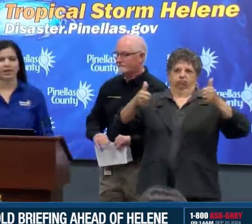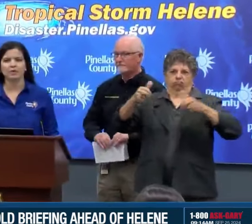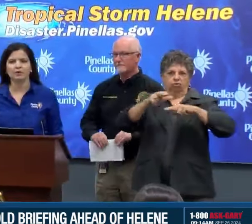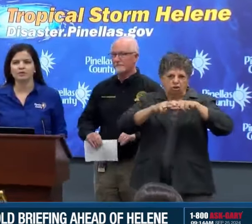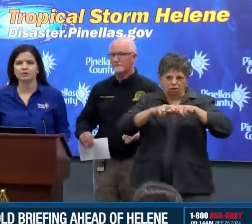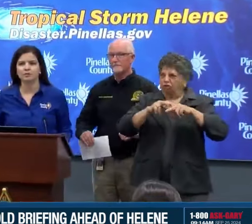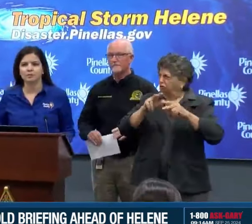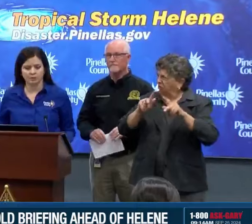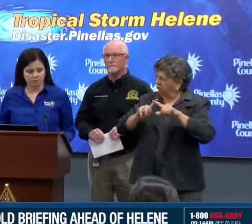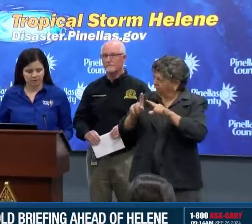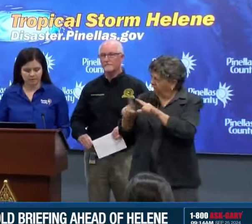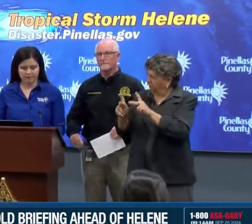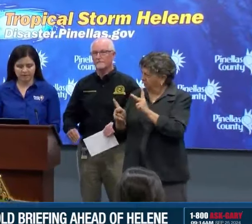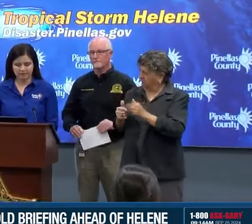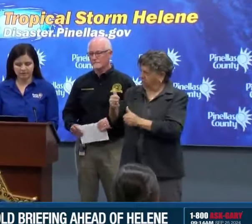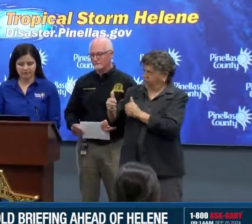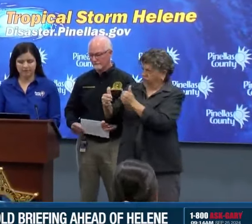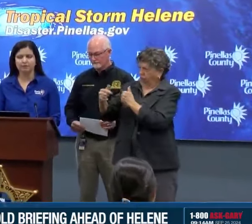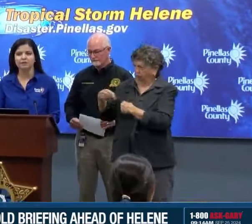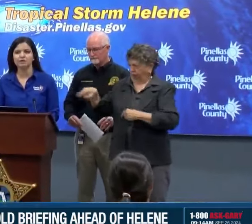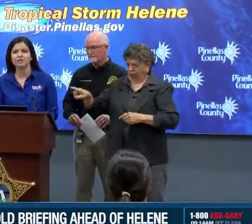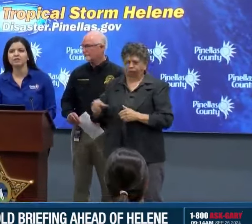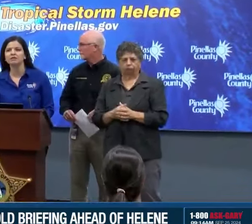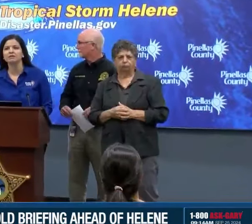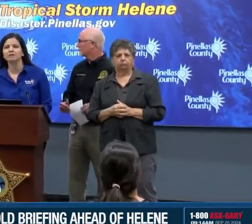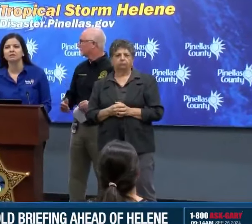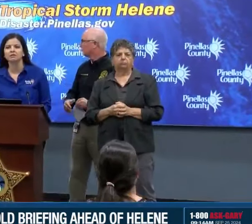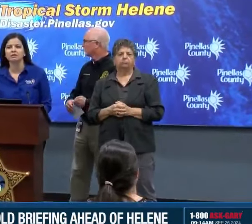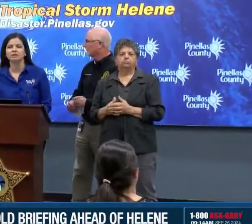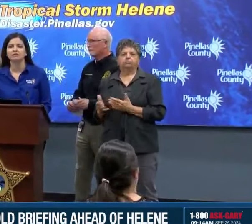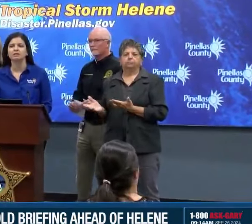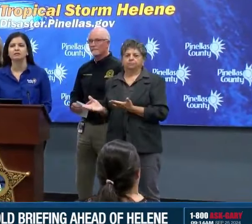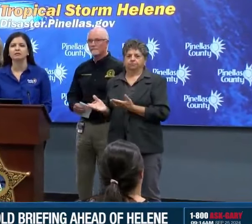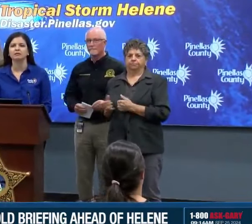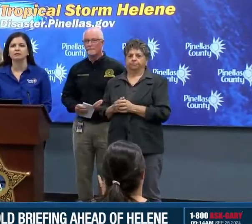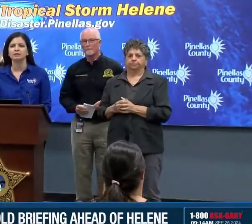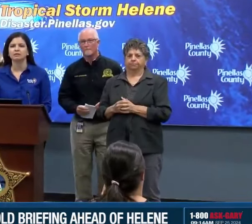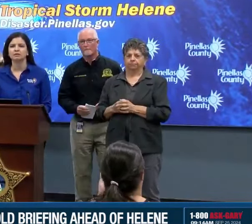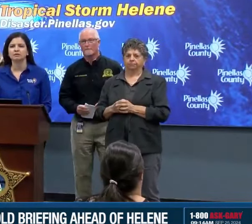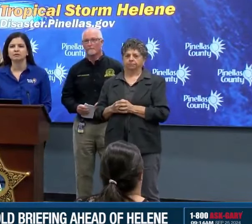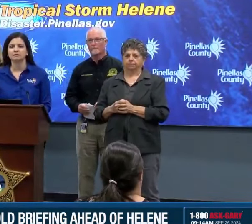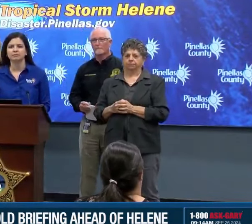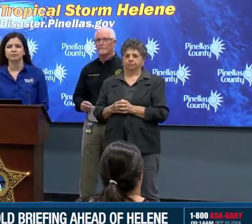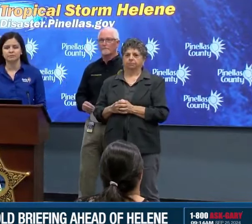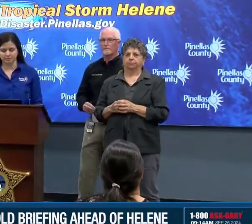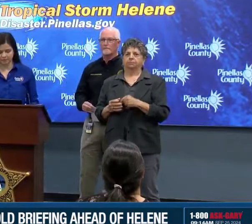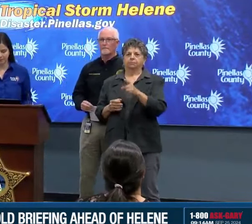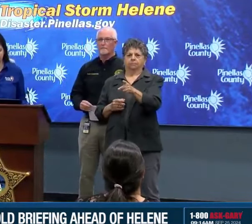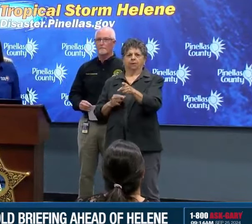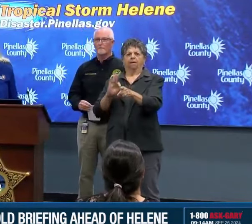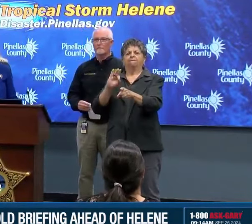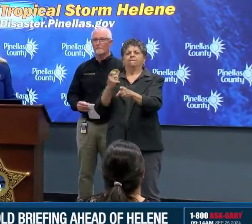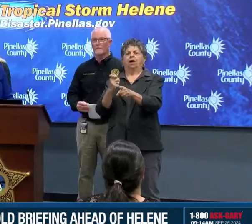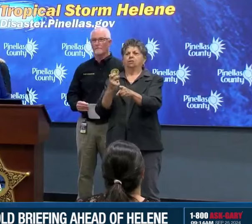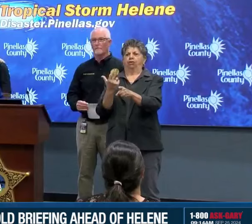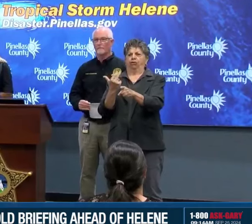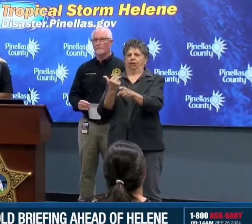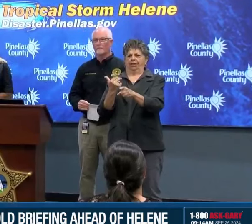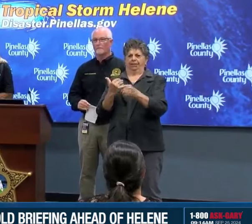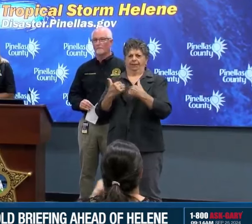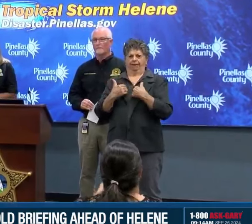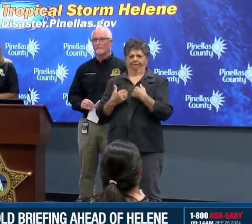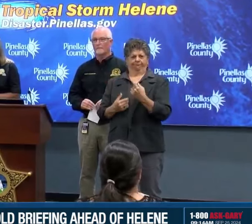Any questions from the room? Fox 13? Yes. What message do you have to those who